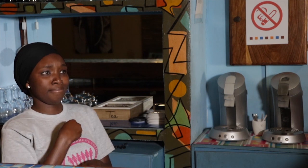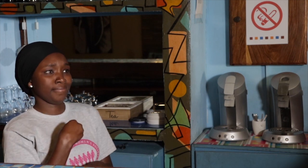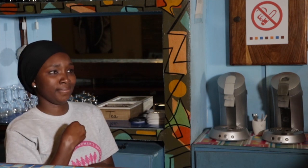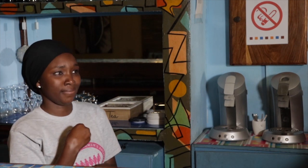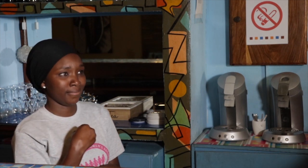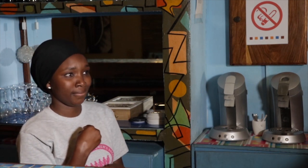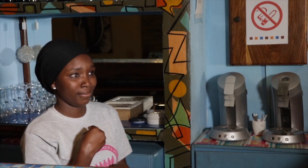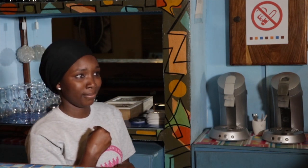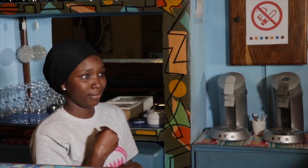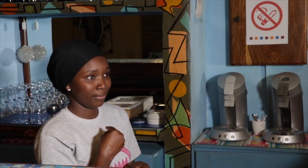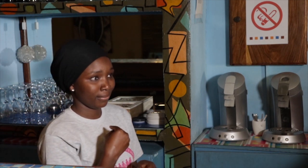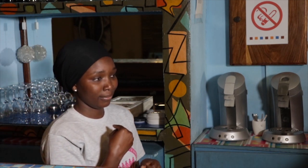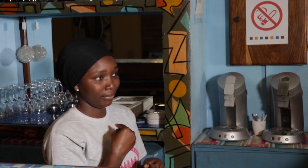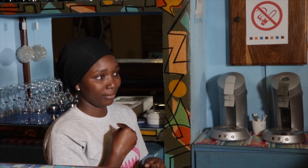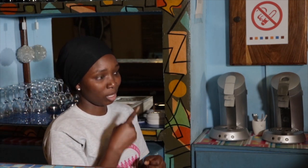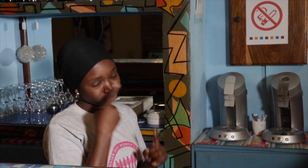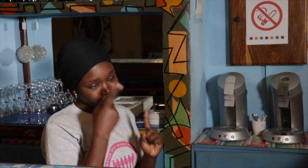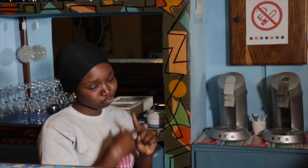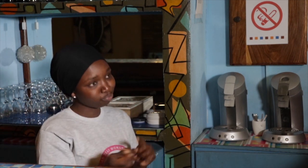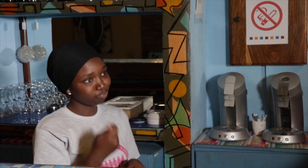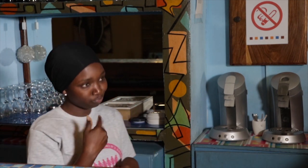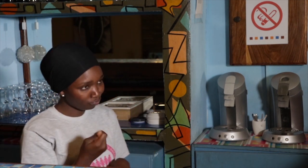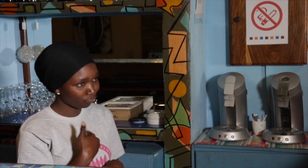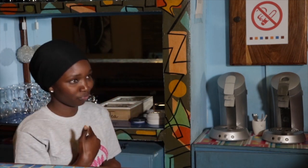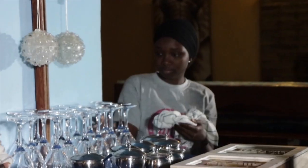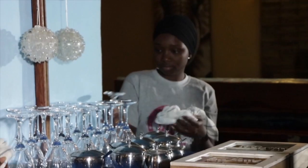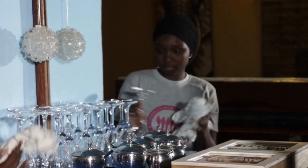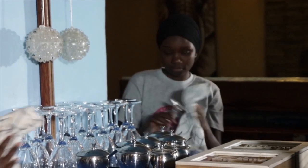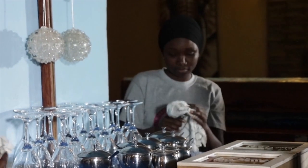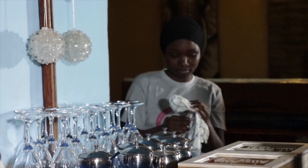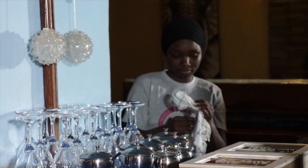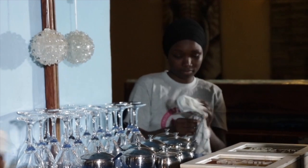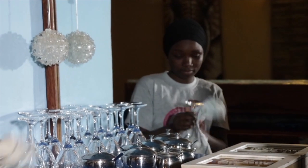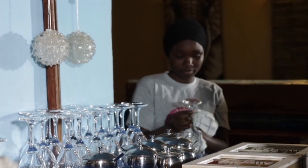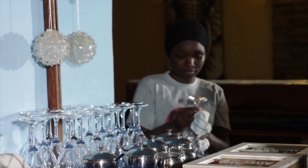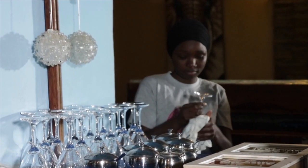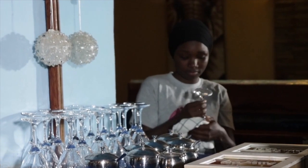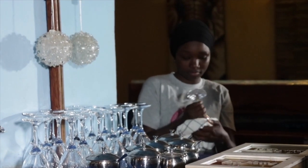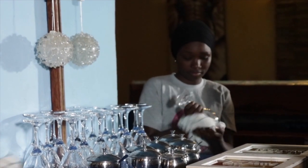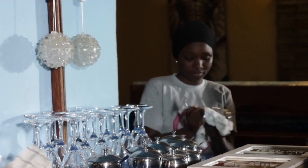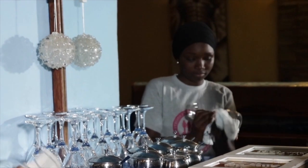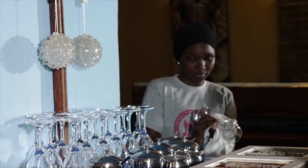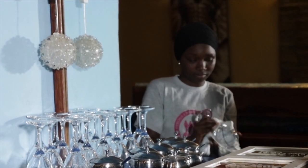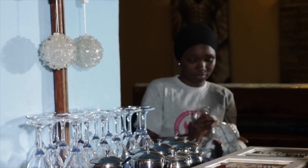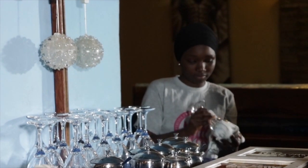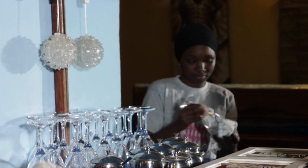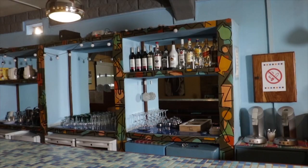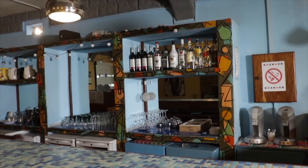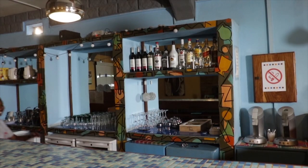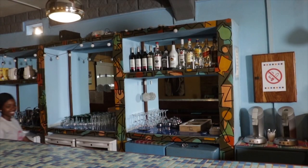It has greatly helped me. It has helped me greatly. Fatou has been working here since 2017 and thanks to her salary,